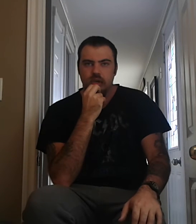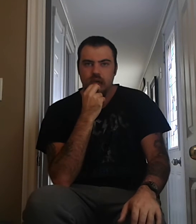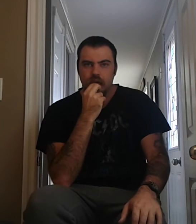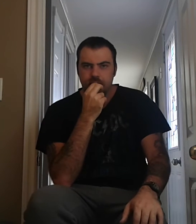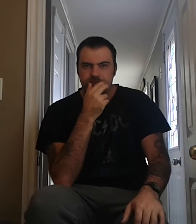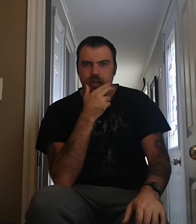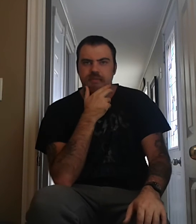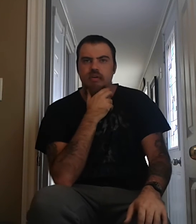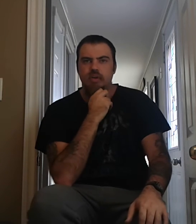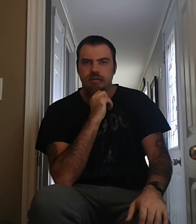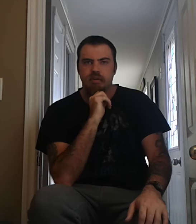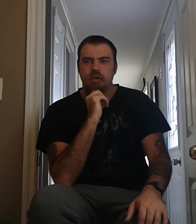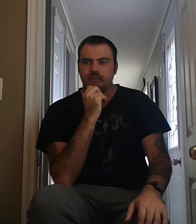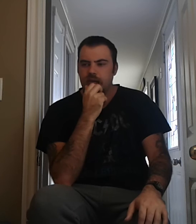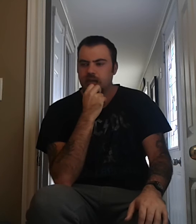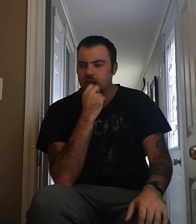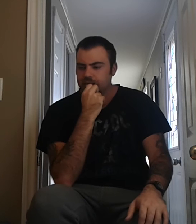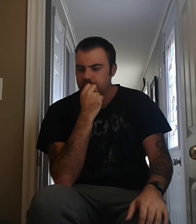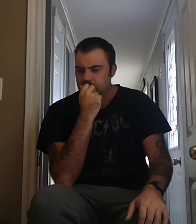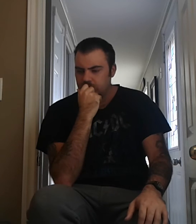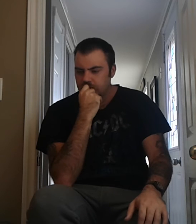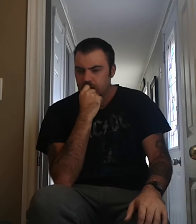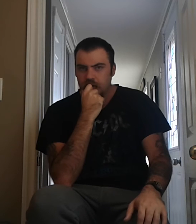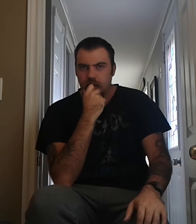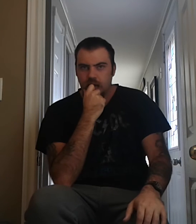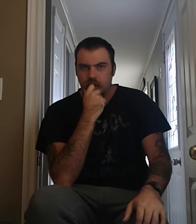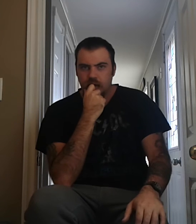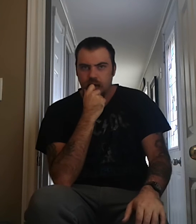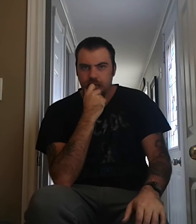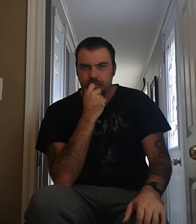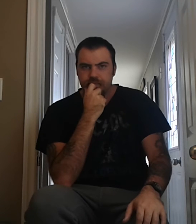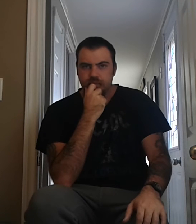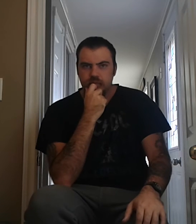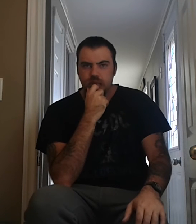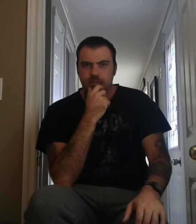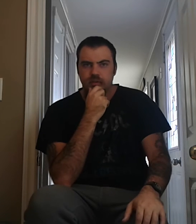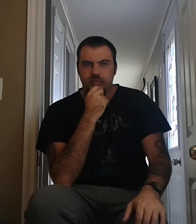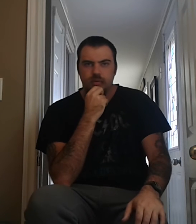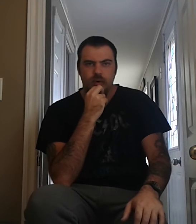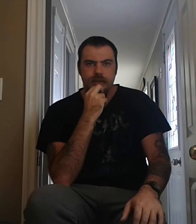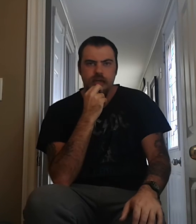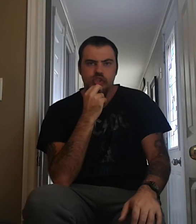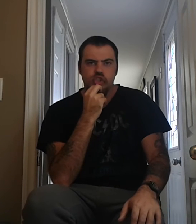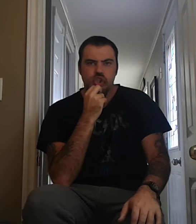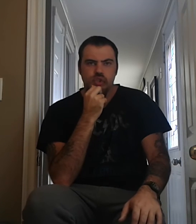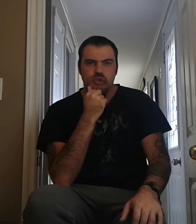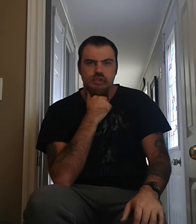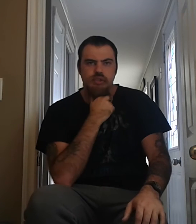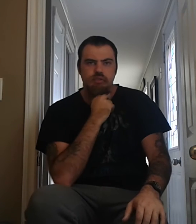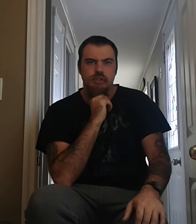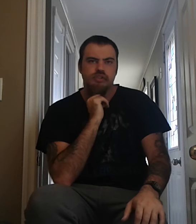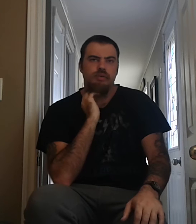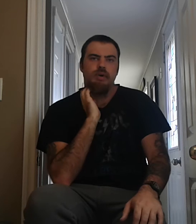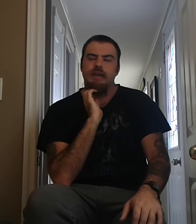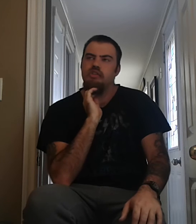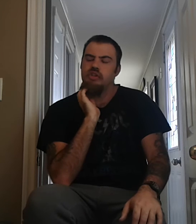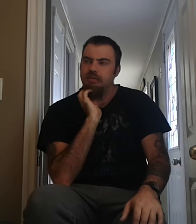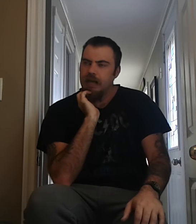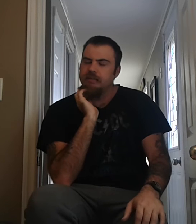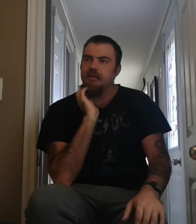Um, that's a great song, Bad Company. Um, that's a The Way I Choose, which, The Way I Choose, that's